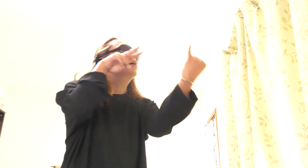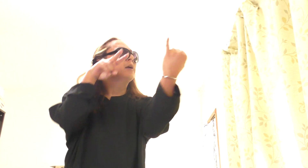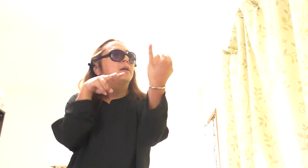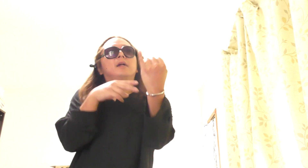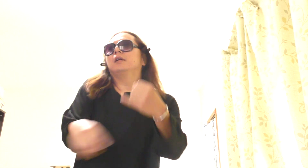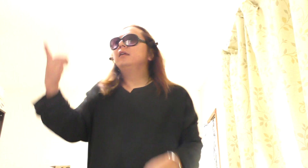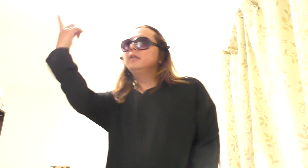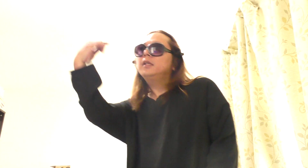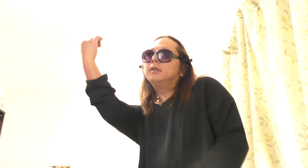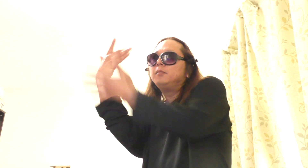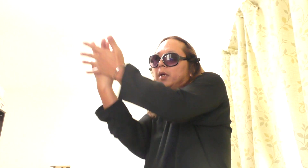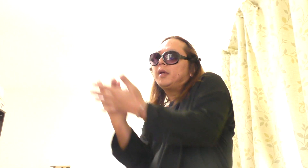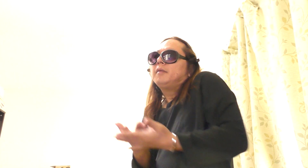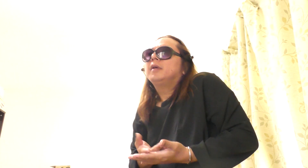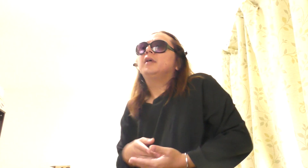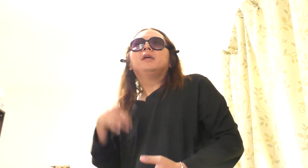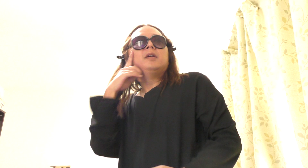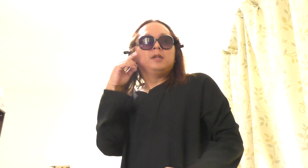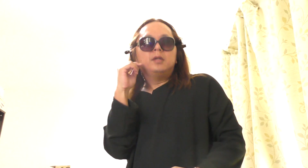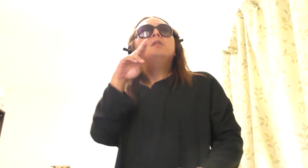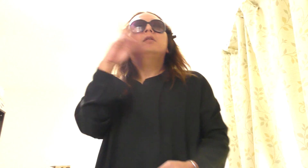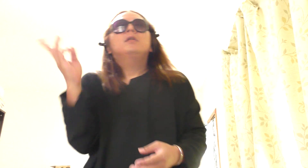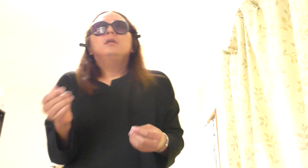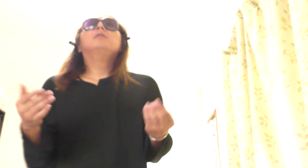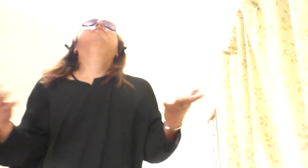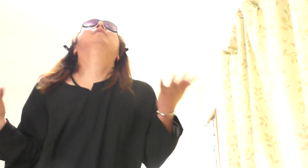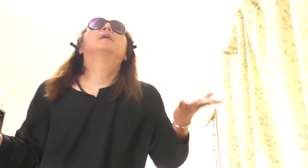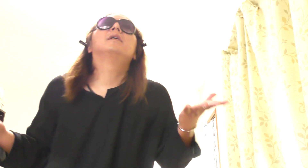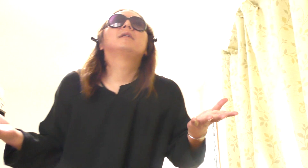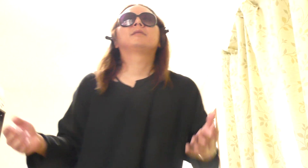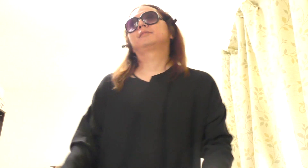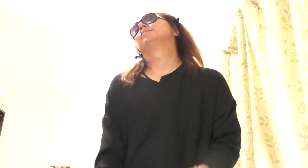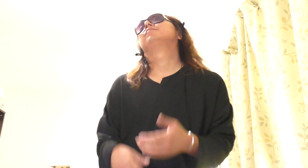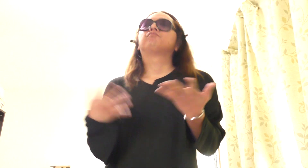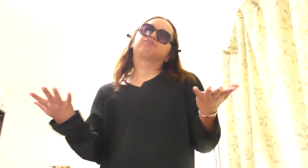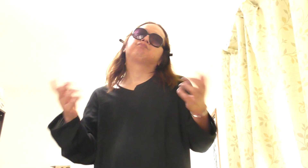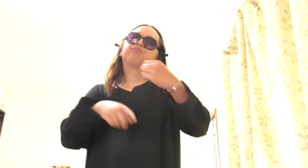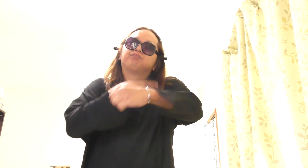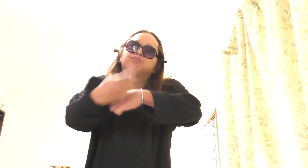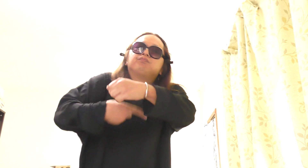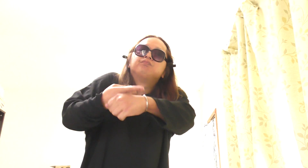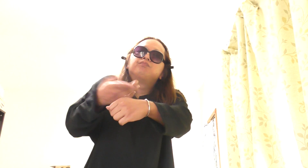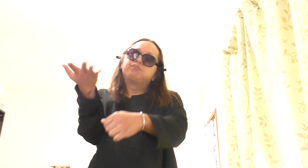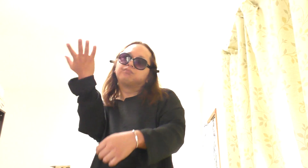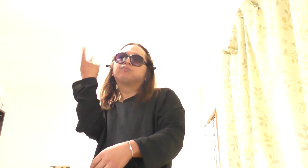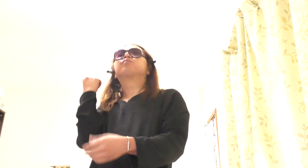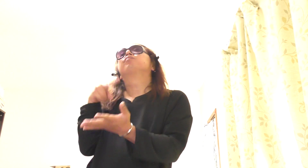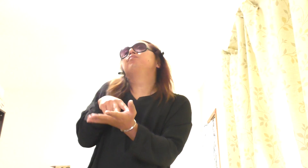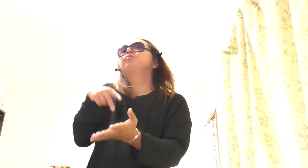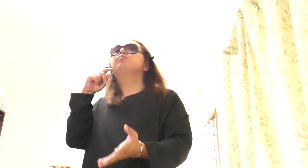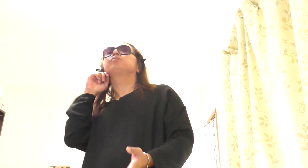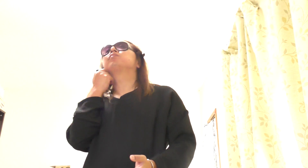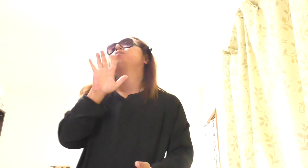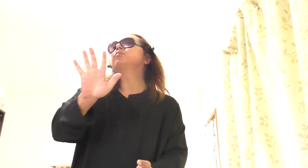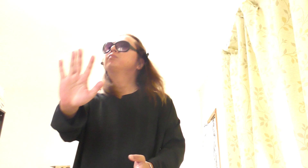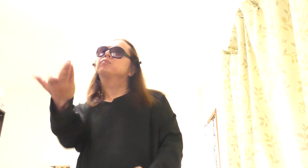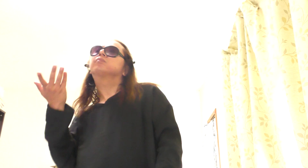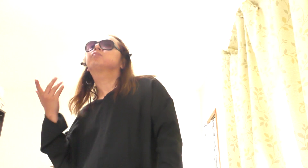eye Tell me, baby, do you recognize me? Well, it's been a year, it doesn't surprise